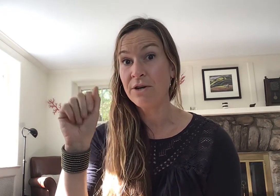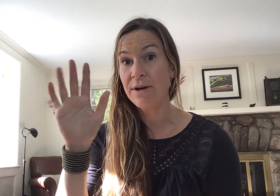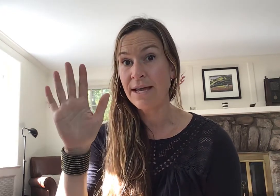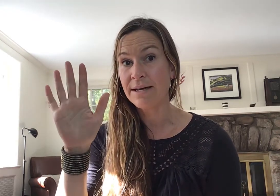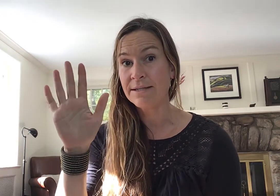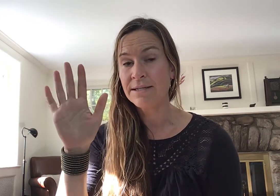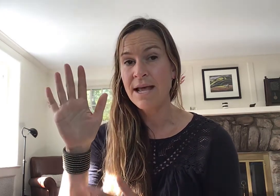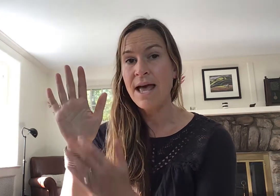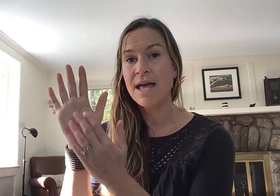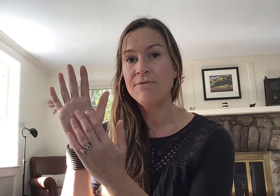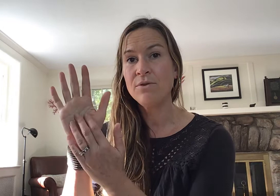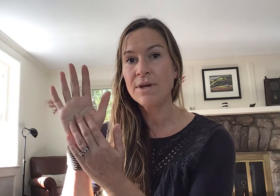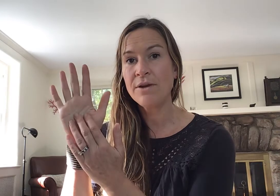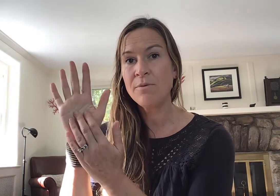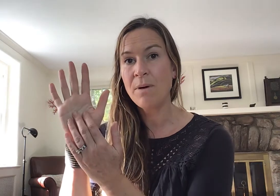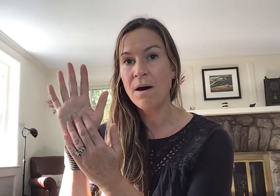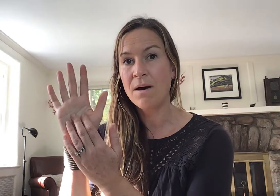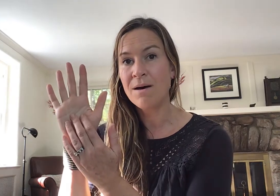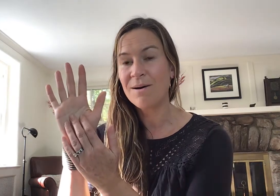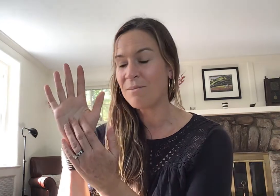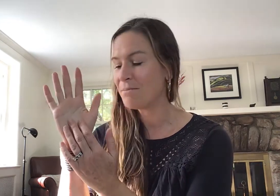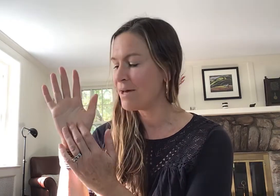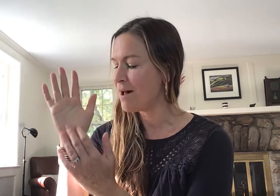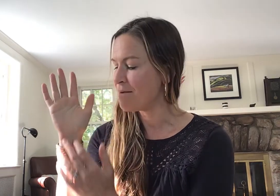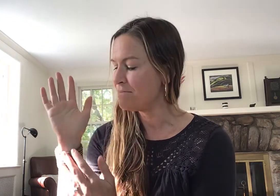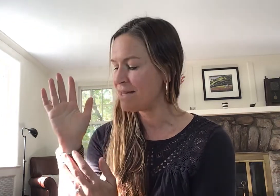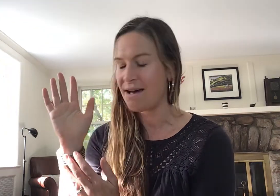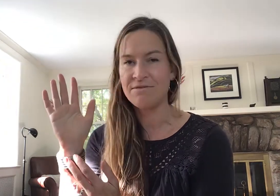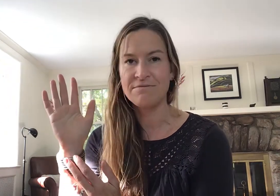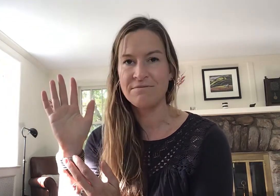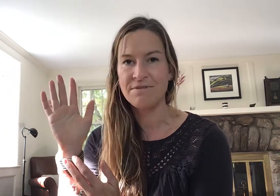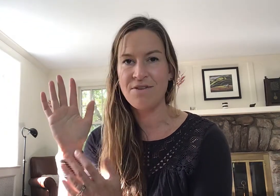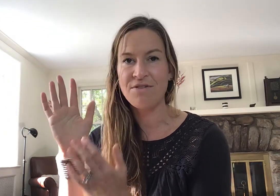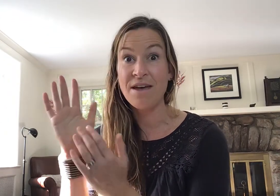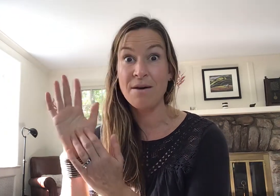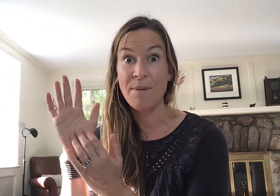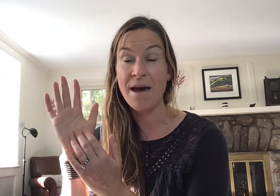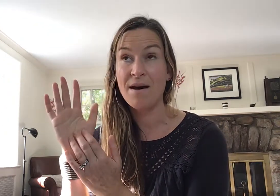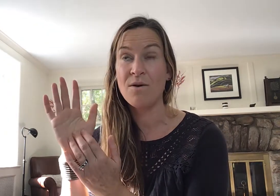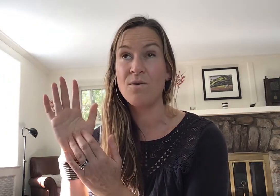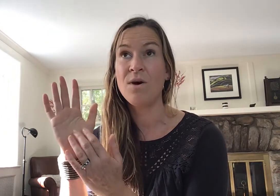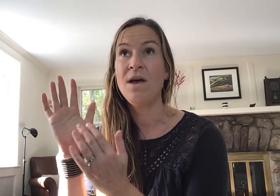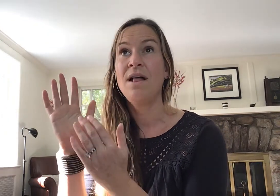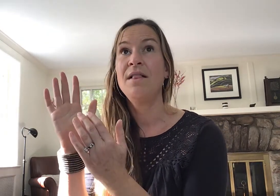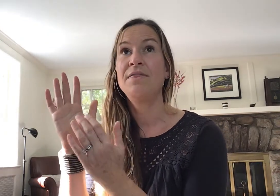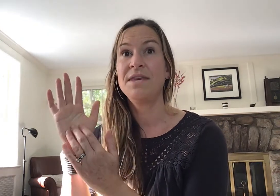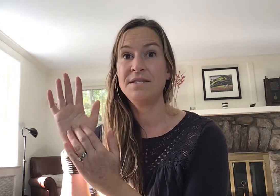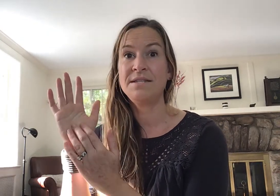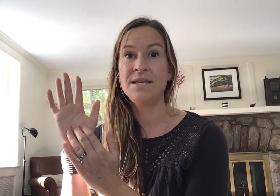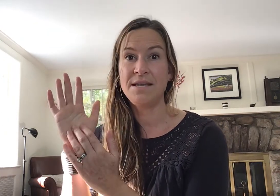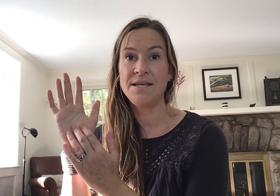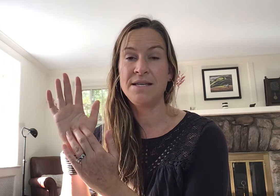at your hand and if you look at your palm down think about this is